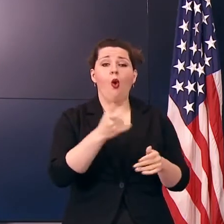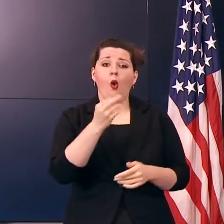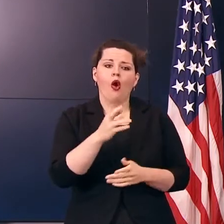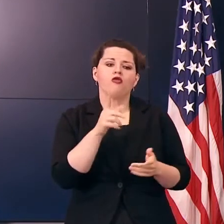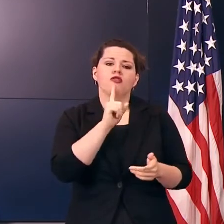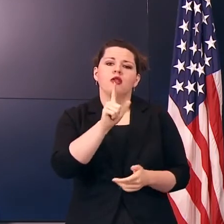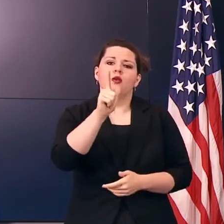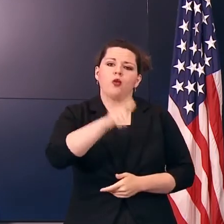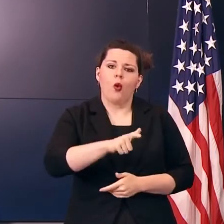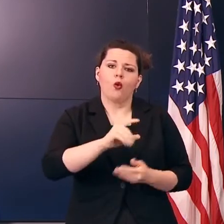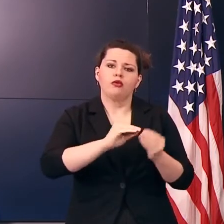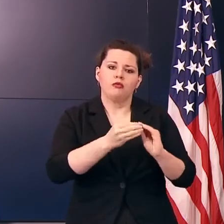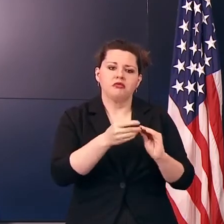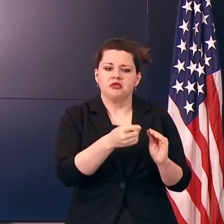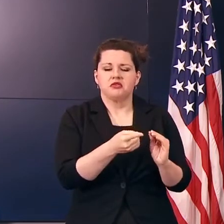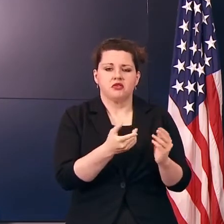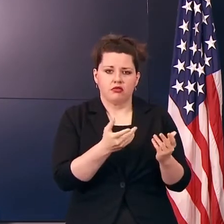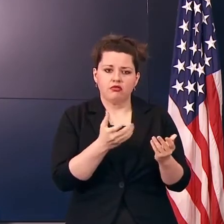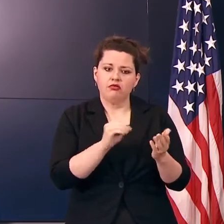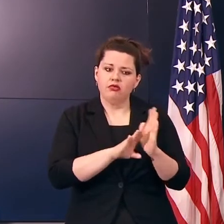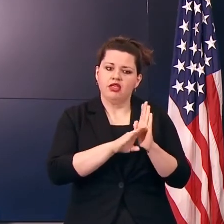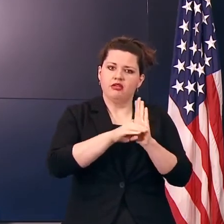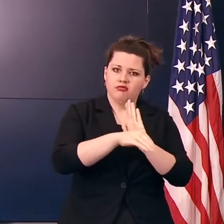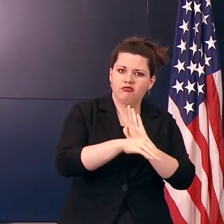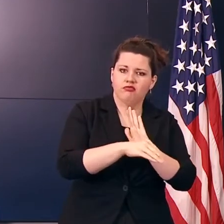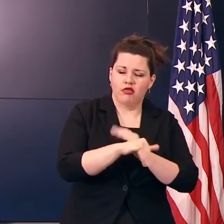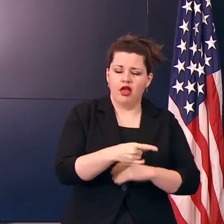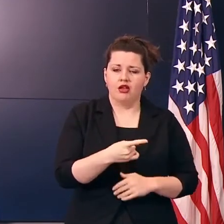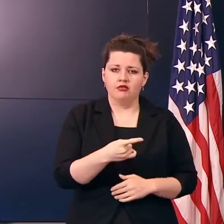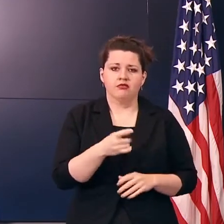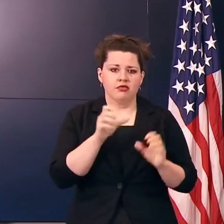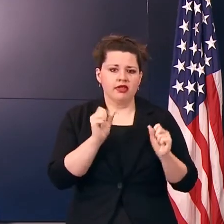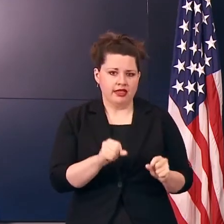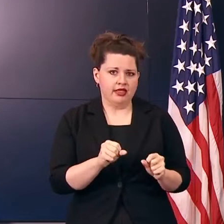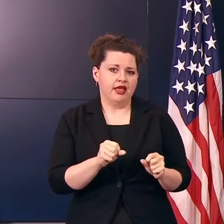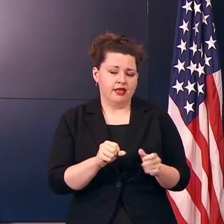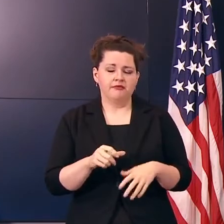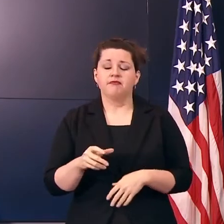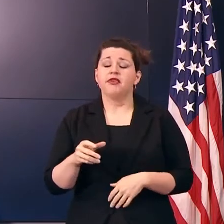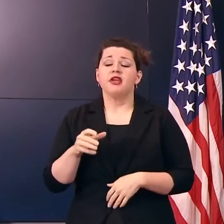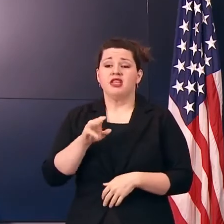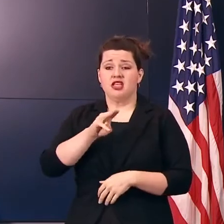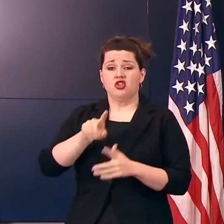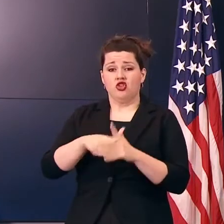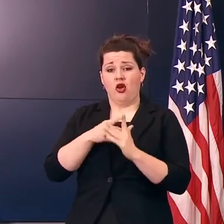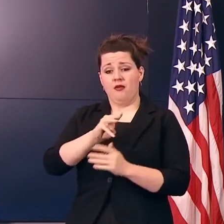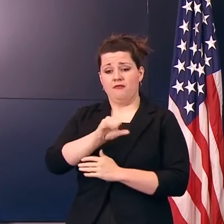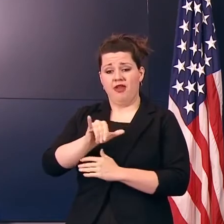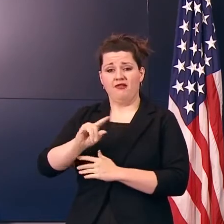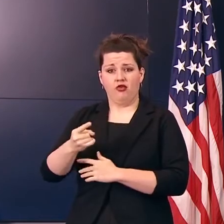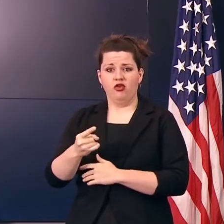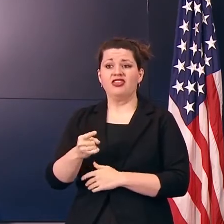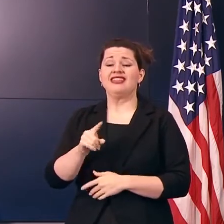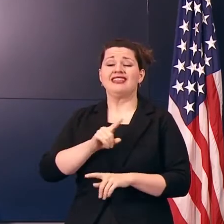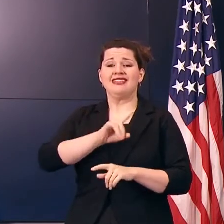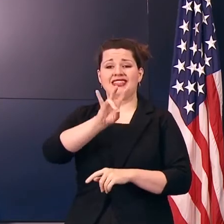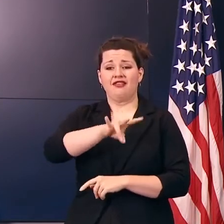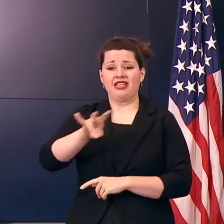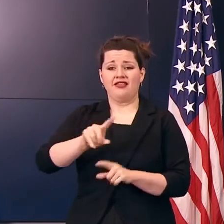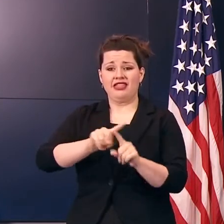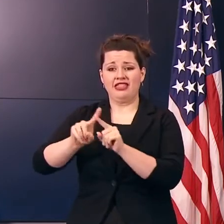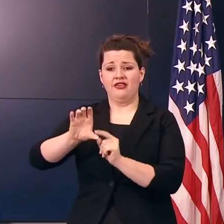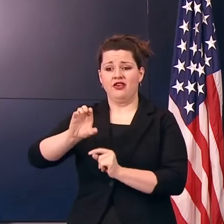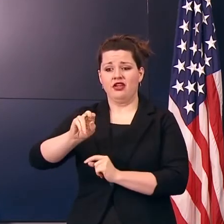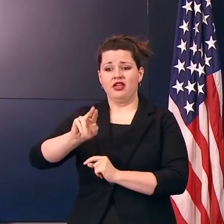and shown a downward trend. Effective May 1st in 77 counties, the